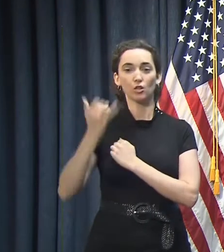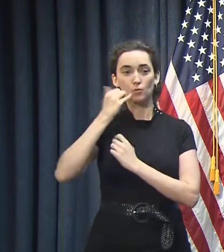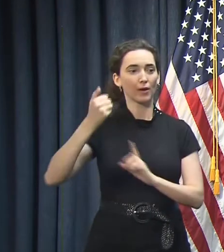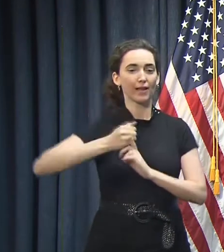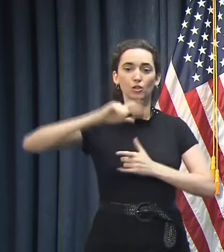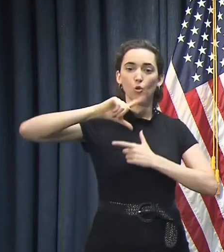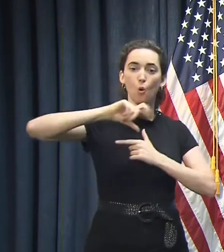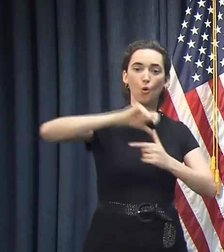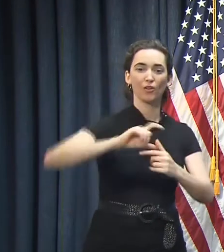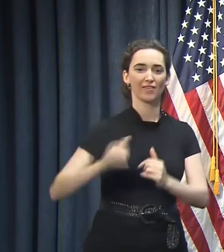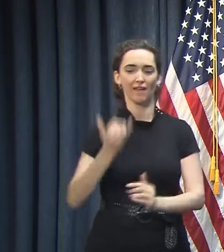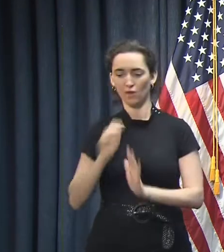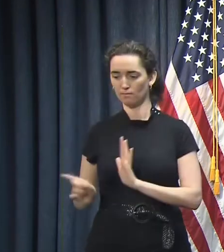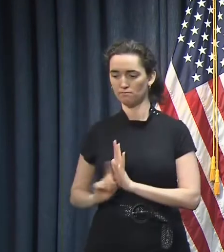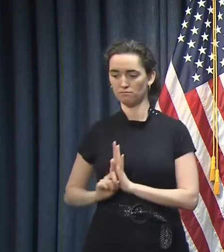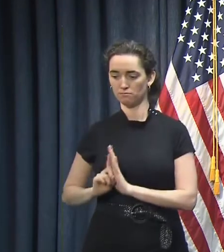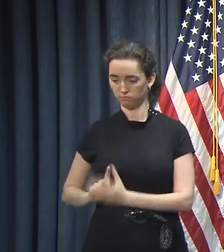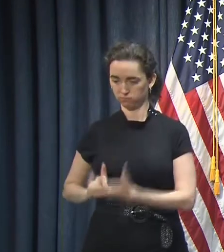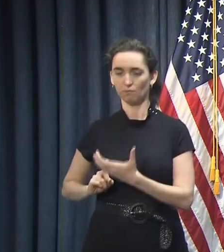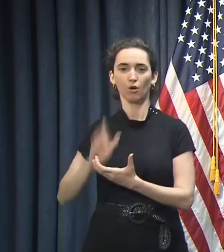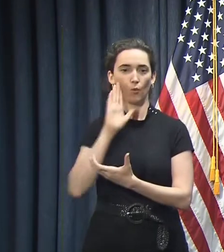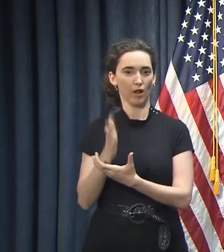tornado on that cell phone.